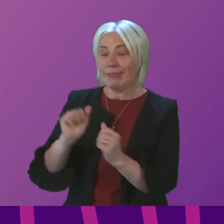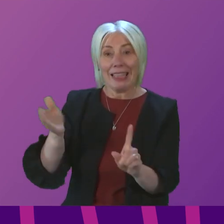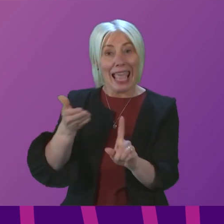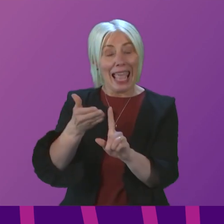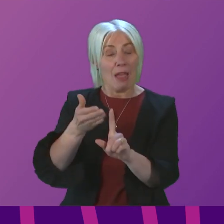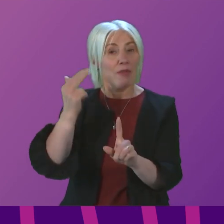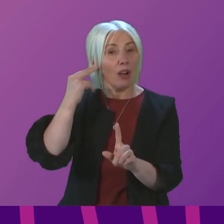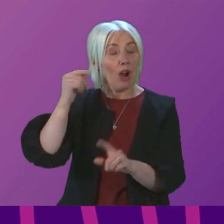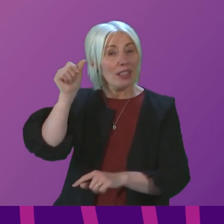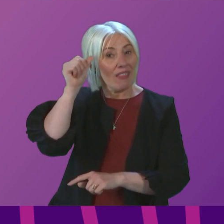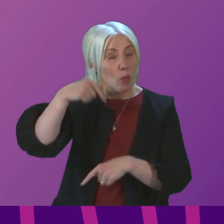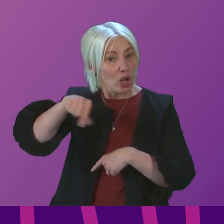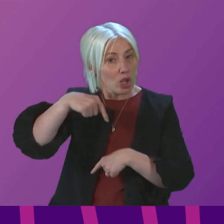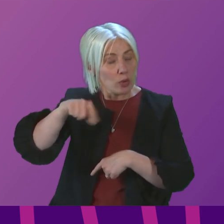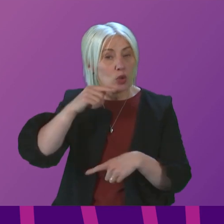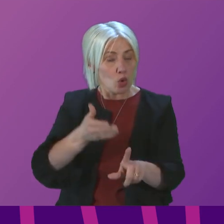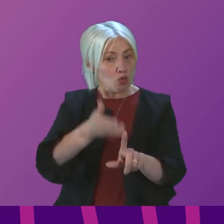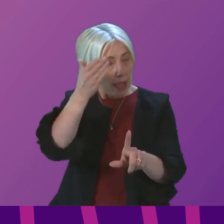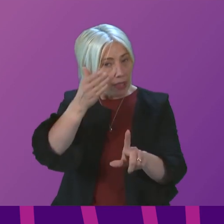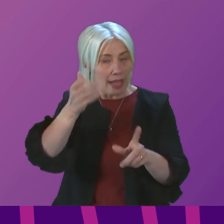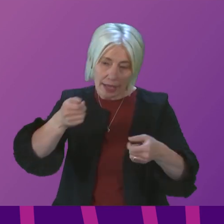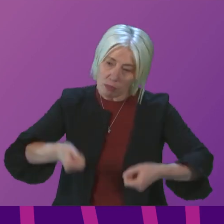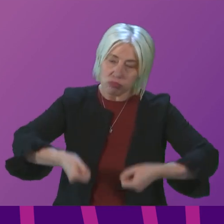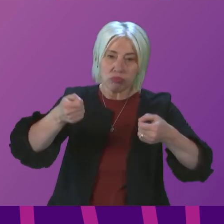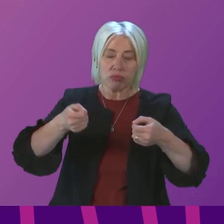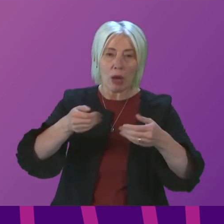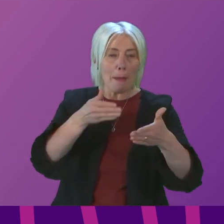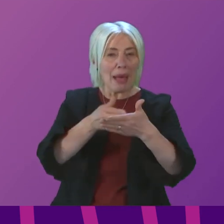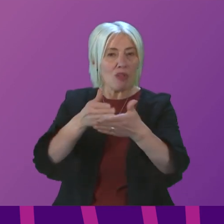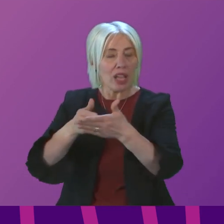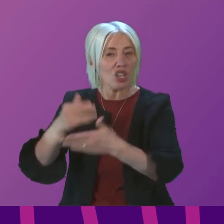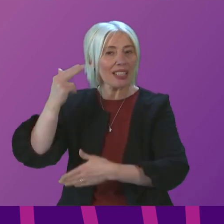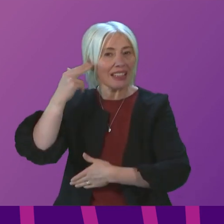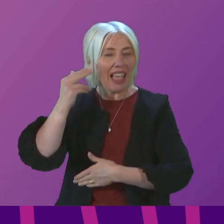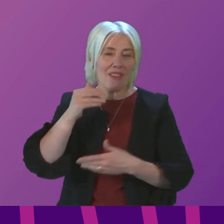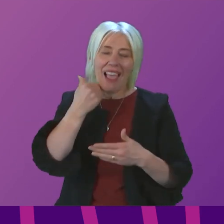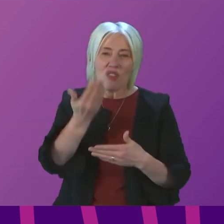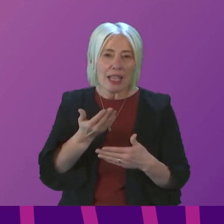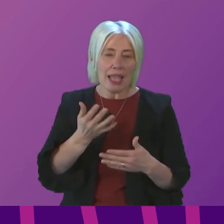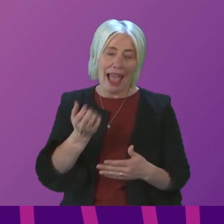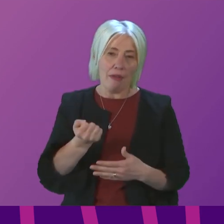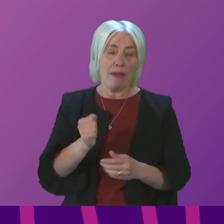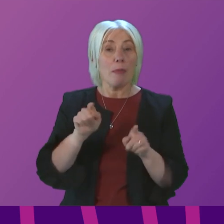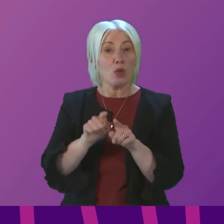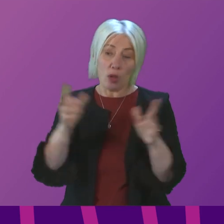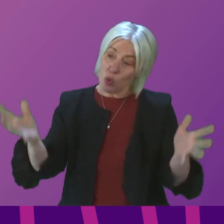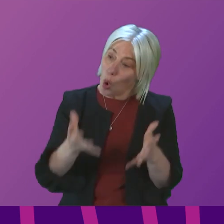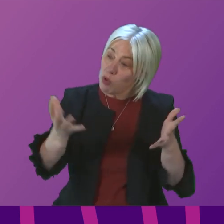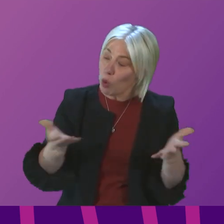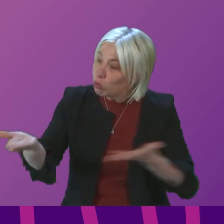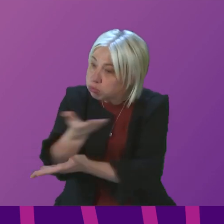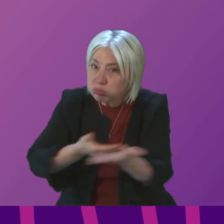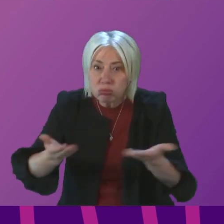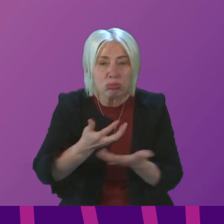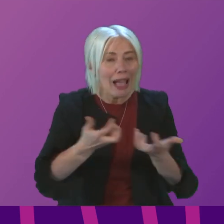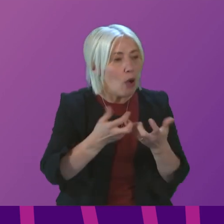of Deaf Awareness Week are to recognise and highlight the barriers that deaf people face in their daily lives, but also to promote discussions about how